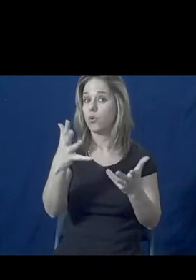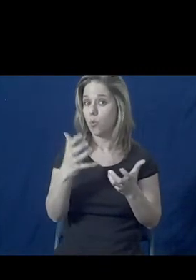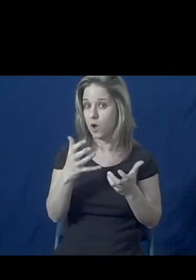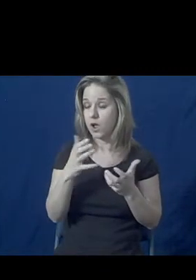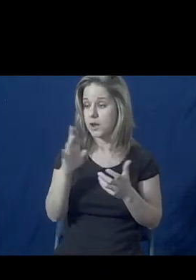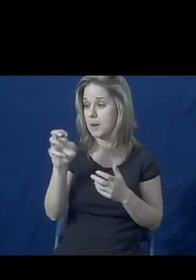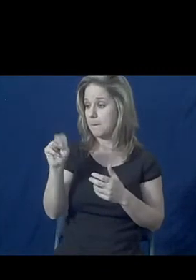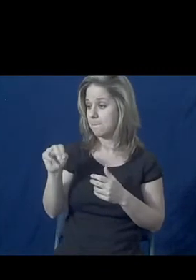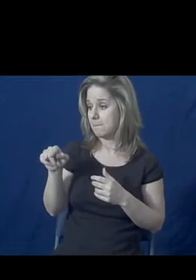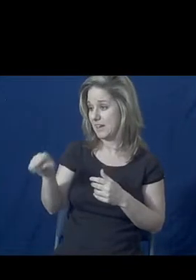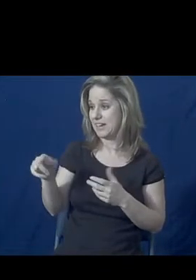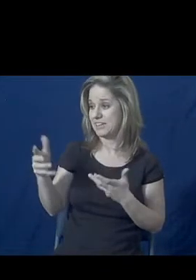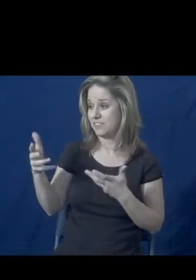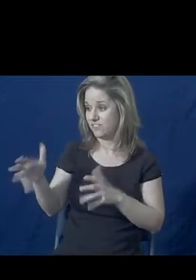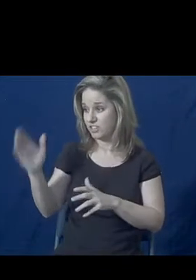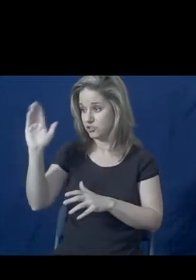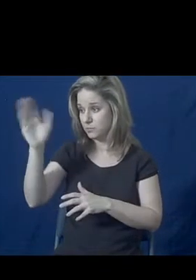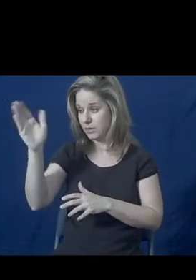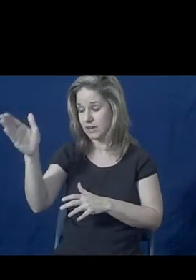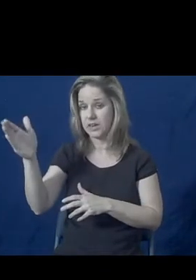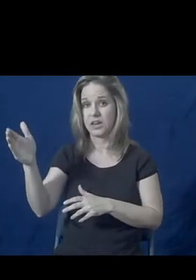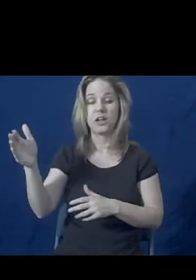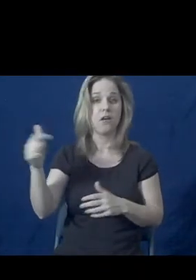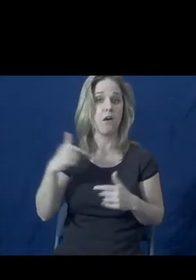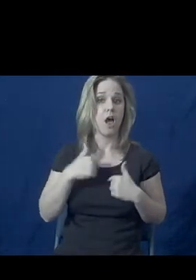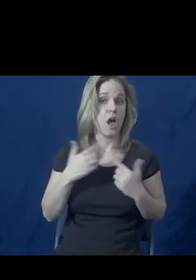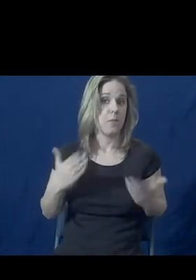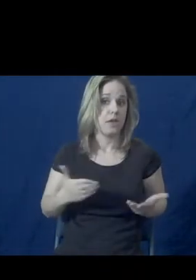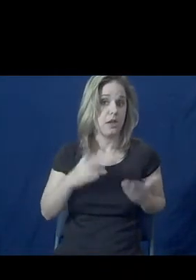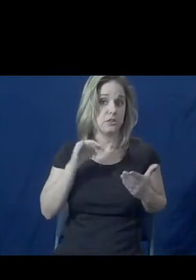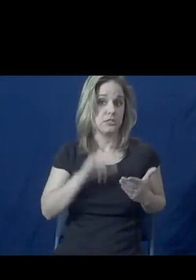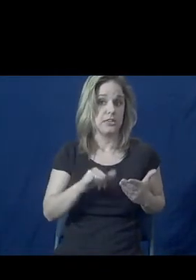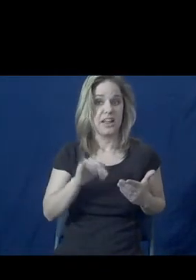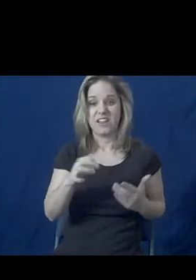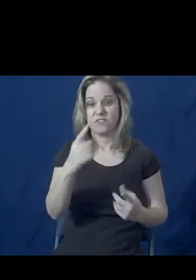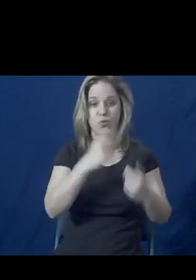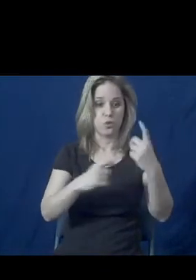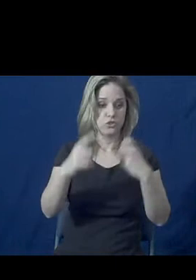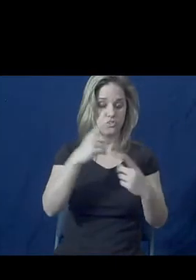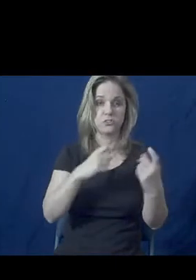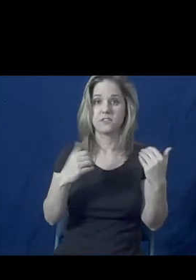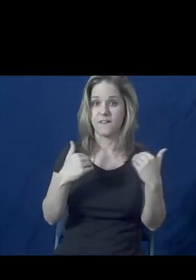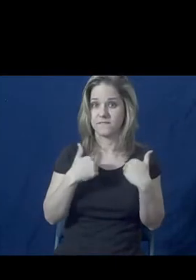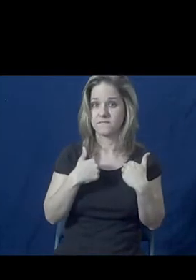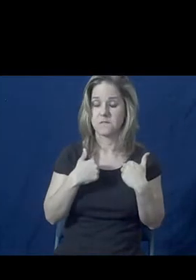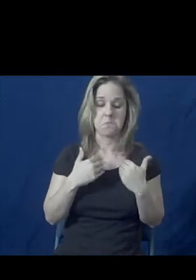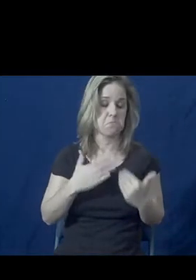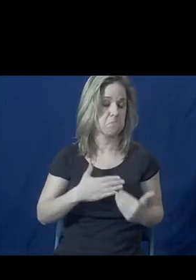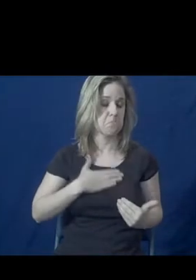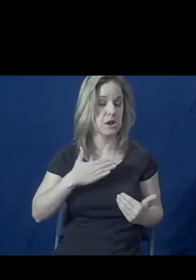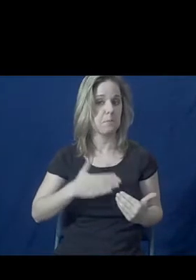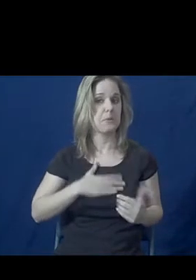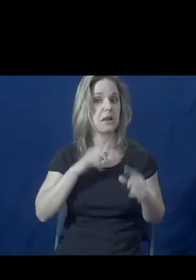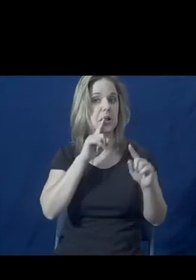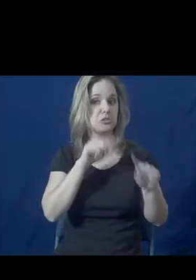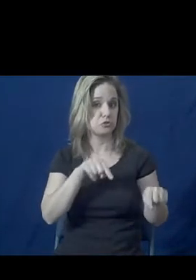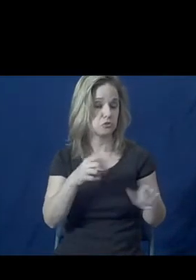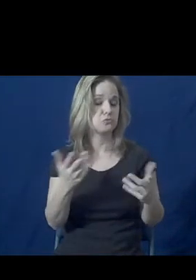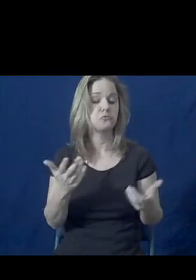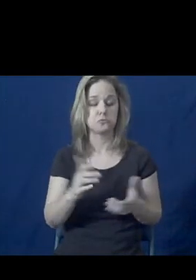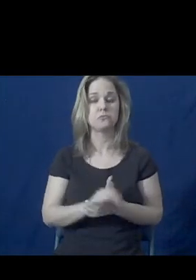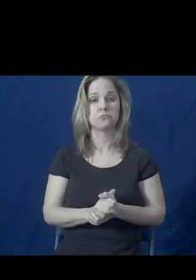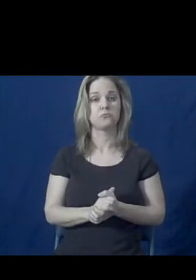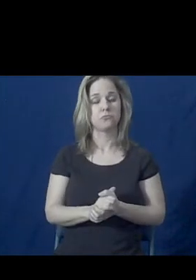online after with Ben's presentation. If somebody has any questions, I certainly would be happy to